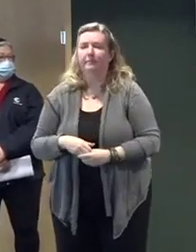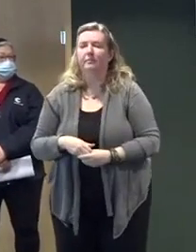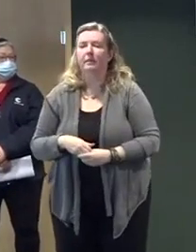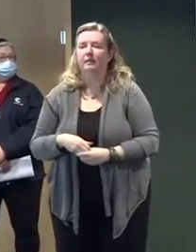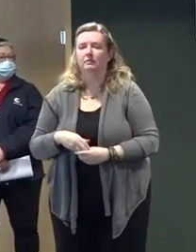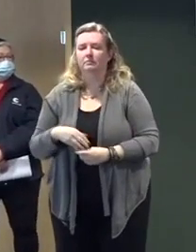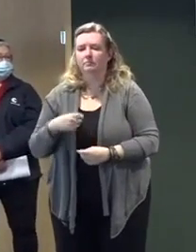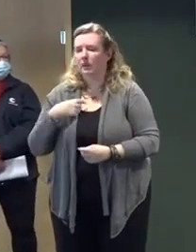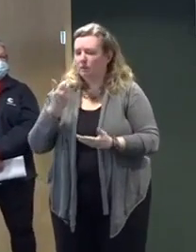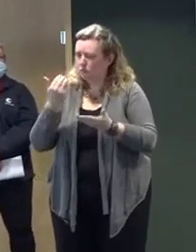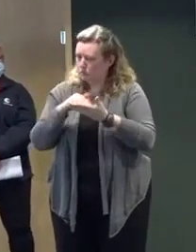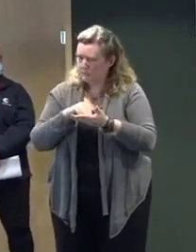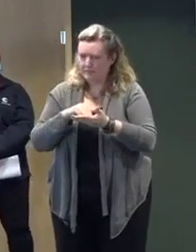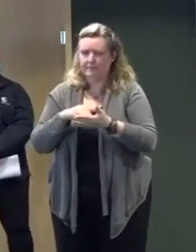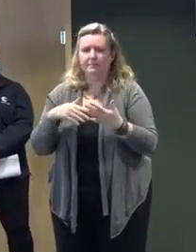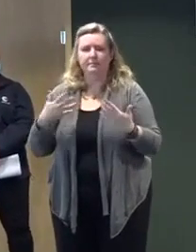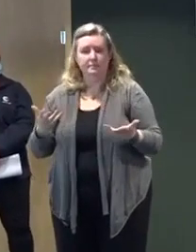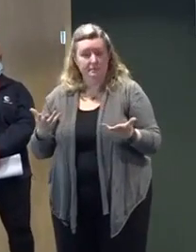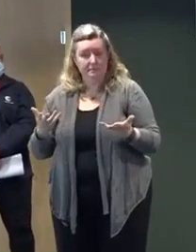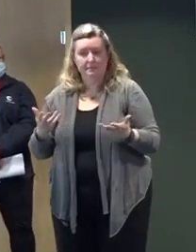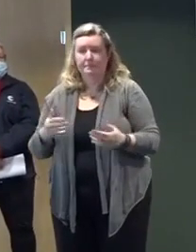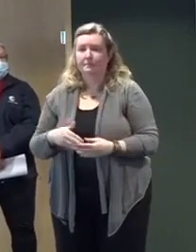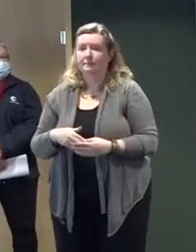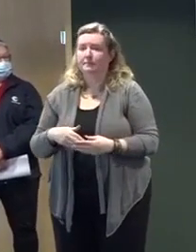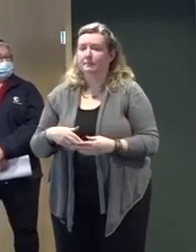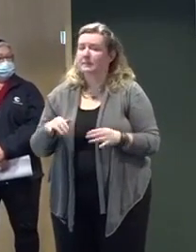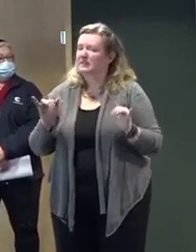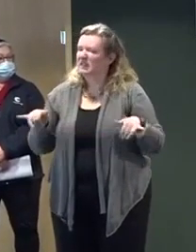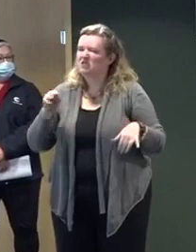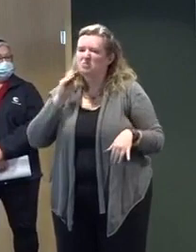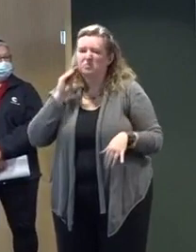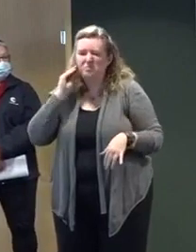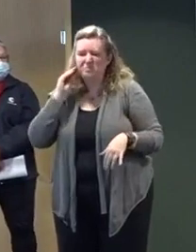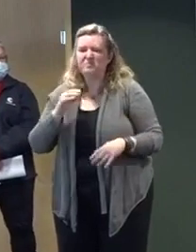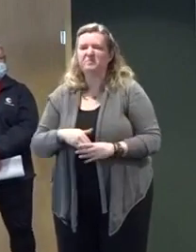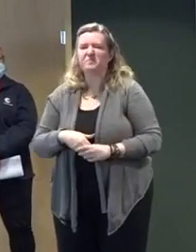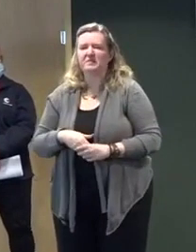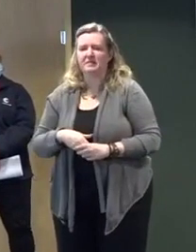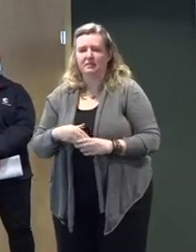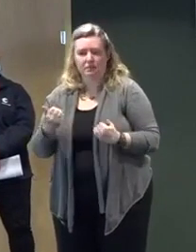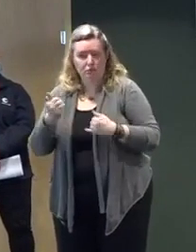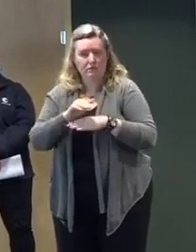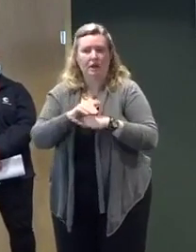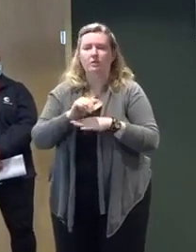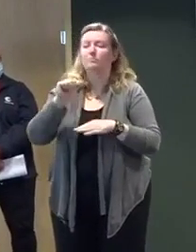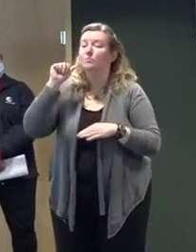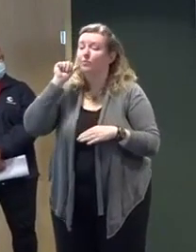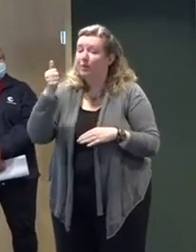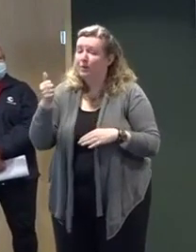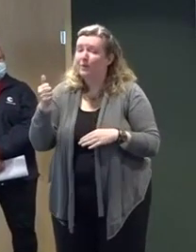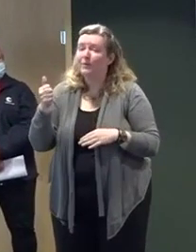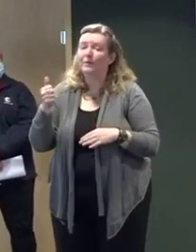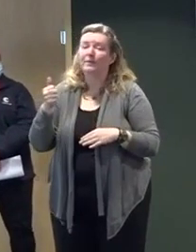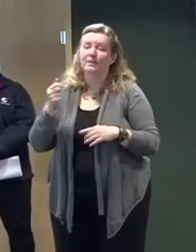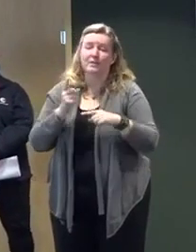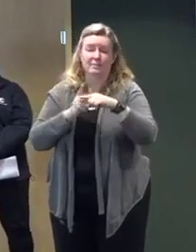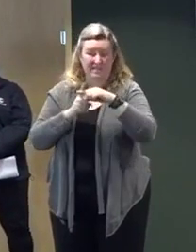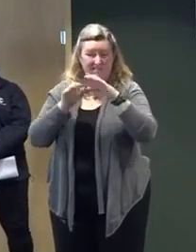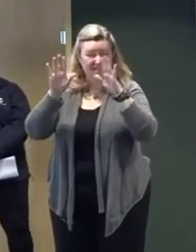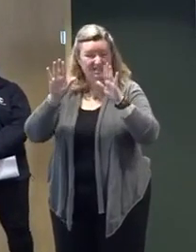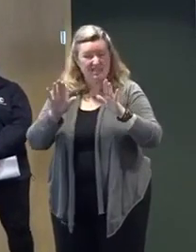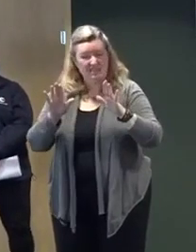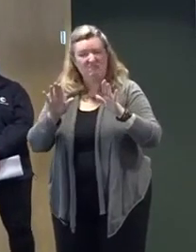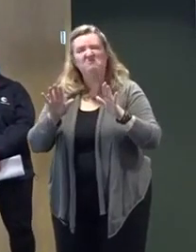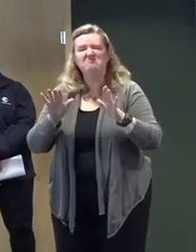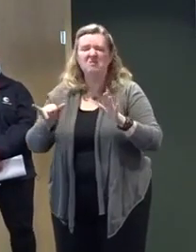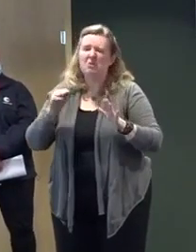stay home. It'll be a good Saturday and Sunday to stay home. And I'll close with, again, I believe all, just about all 21